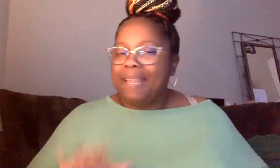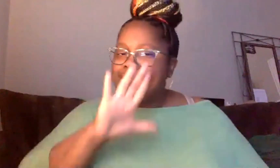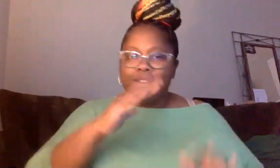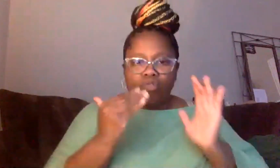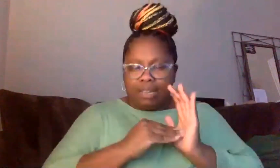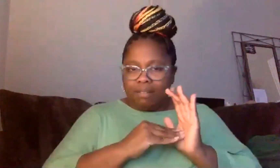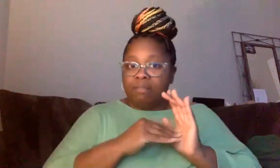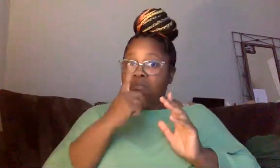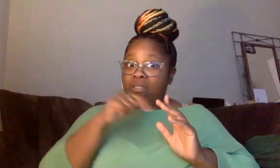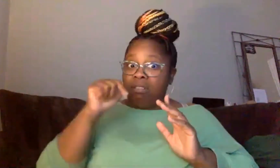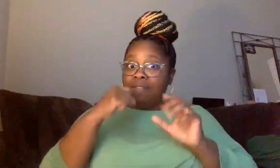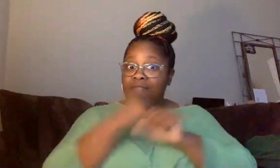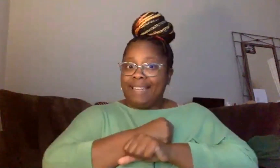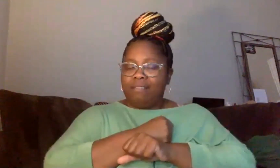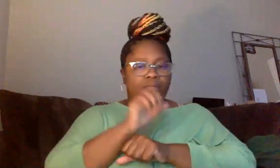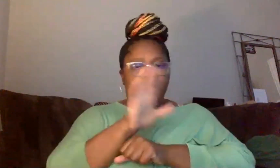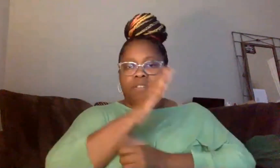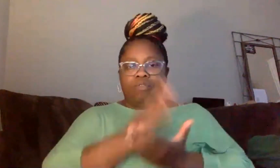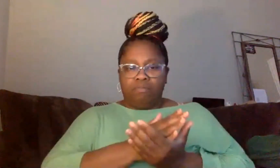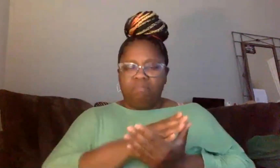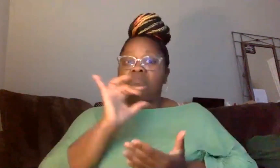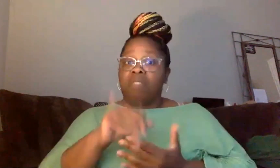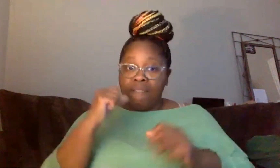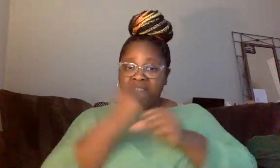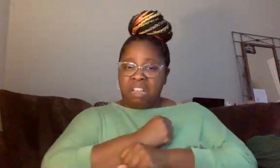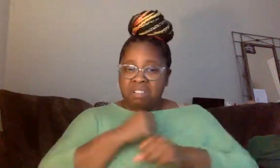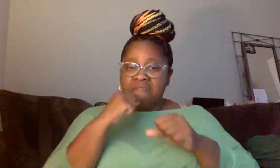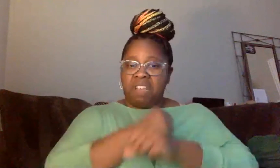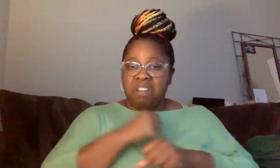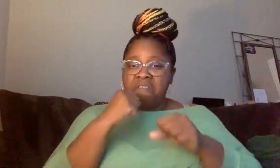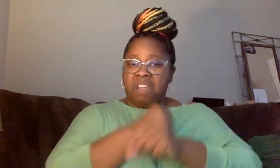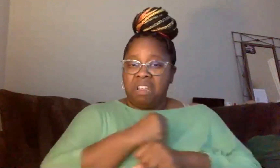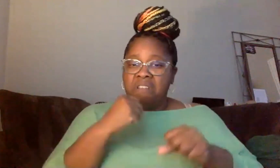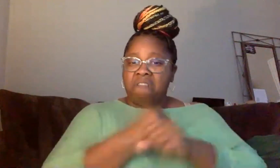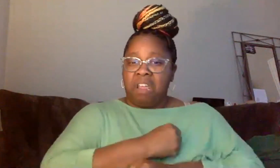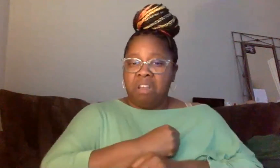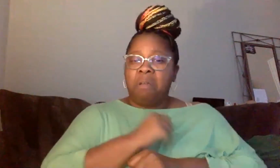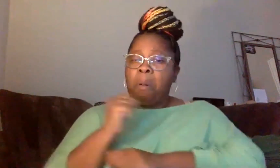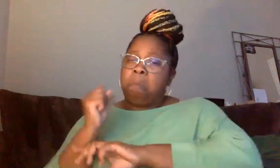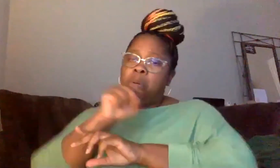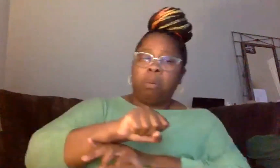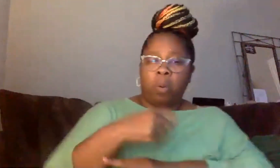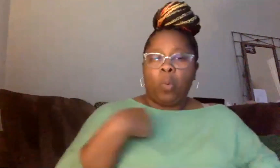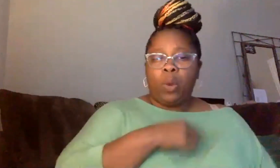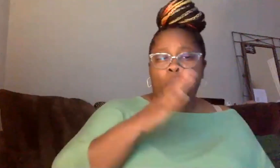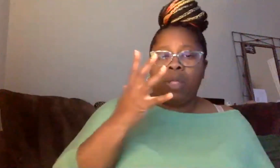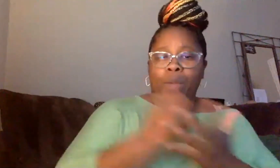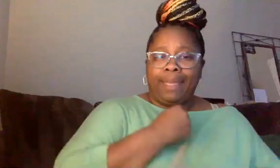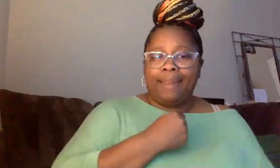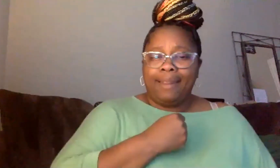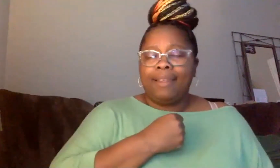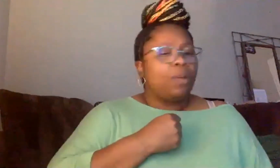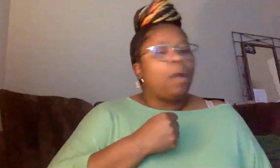the fight will not cease this time the fight will actually end with the victory. My people will not cry again because another black person was killed